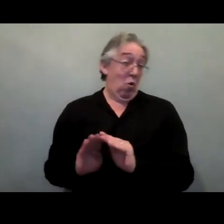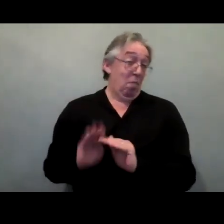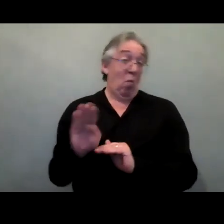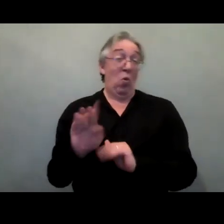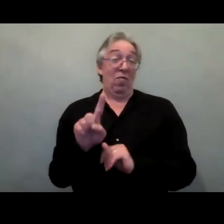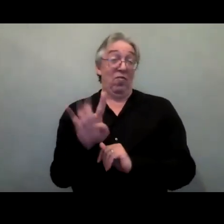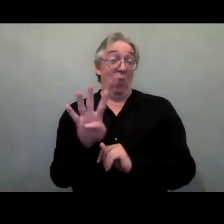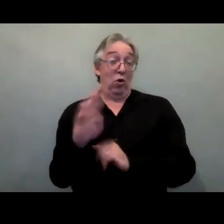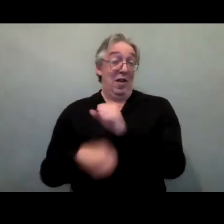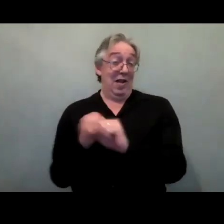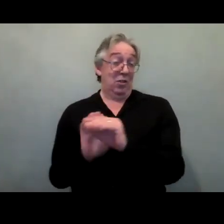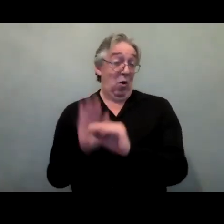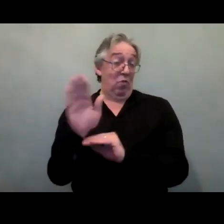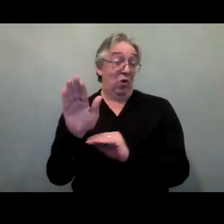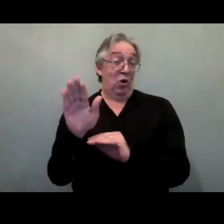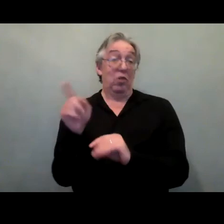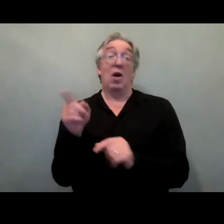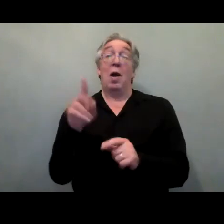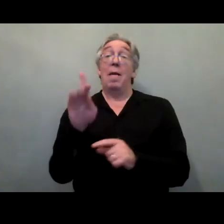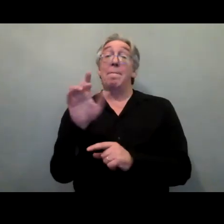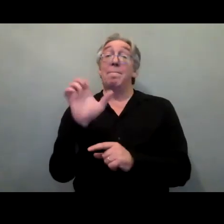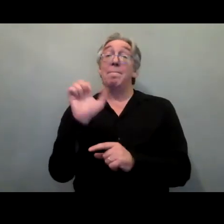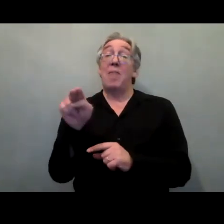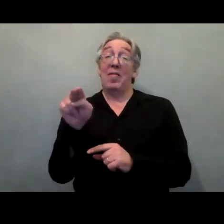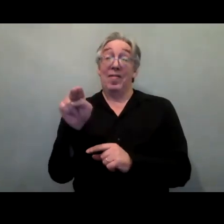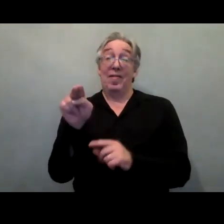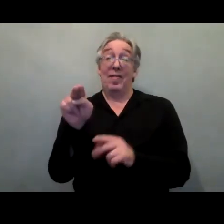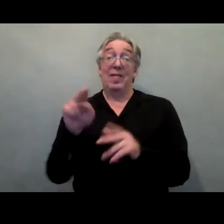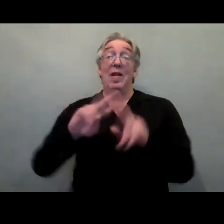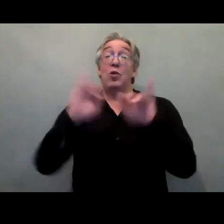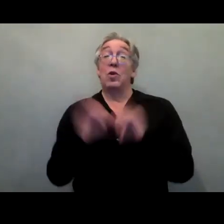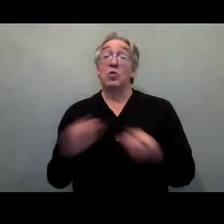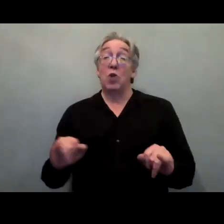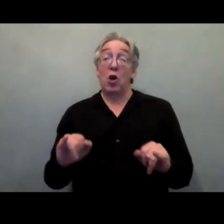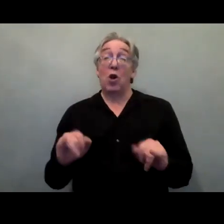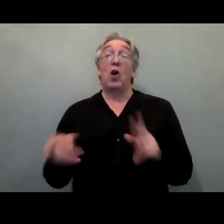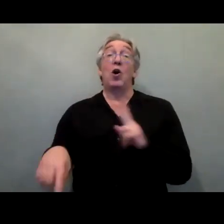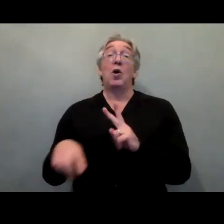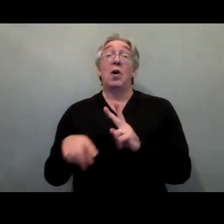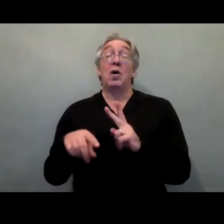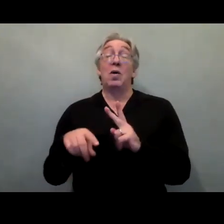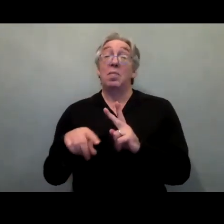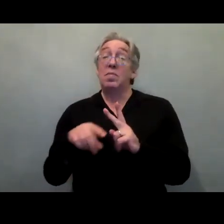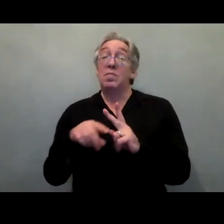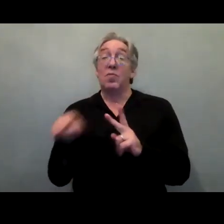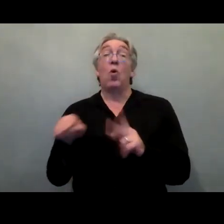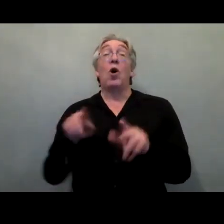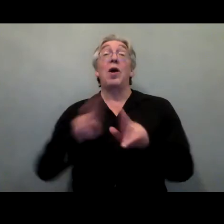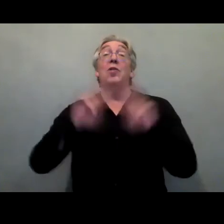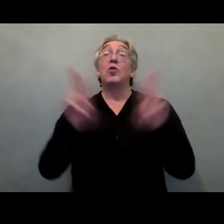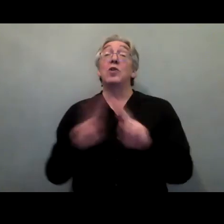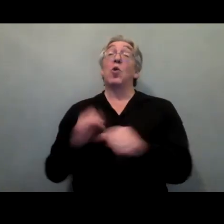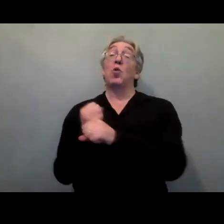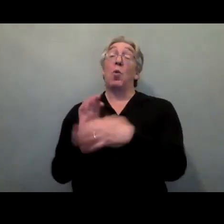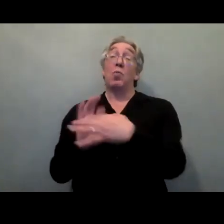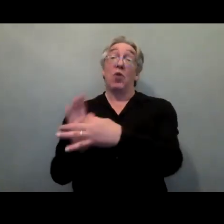including at Plan International, the Overseas Development Institute, and BBC Media Raction. And Tichafara will be speaking about the